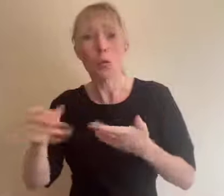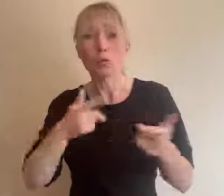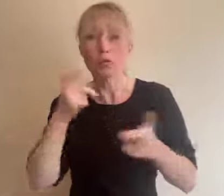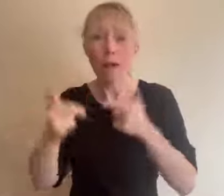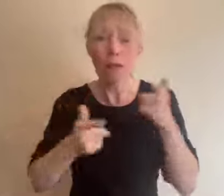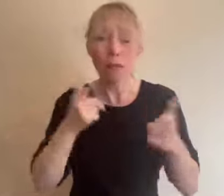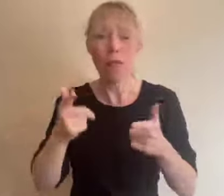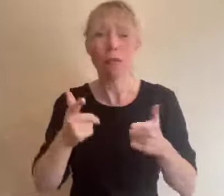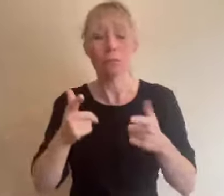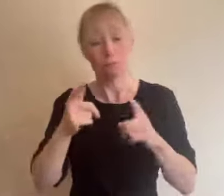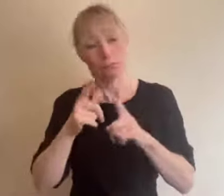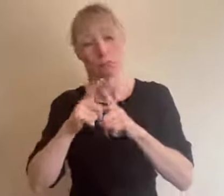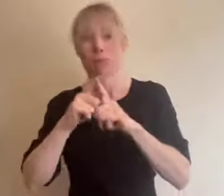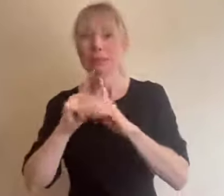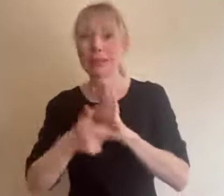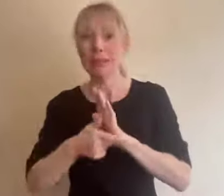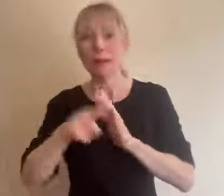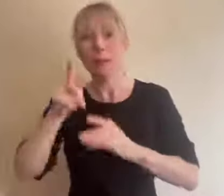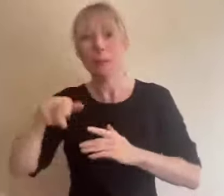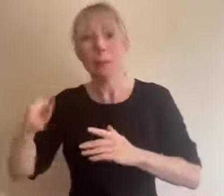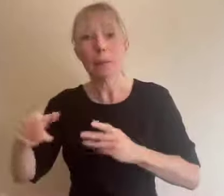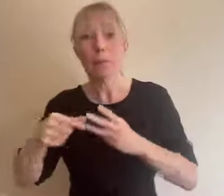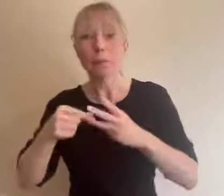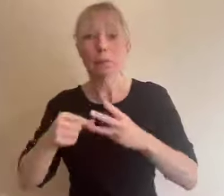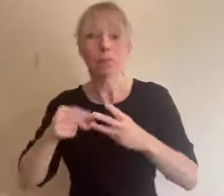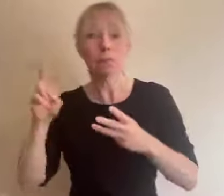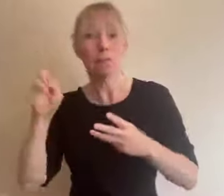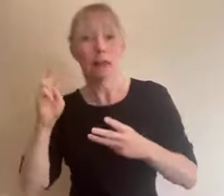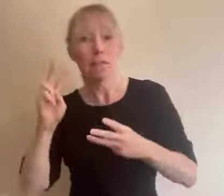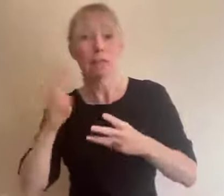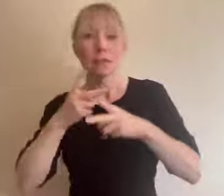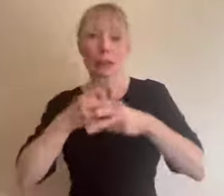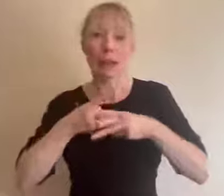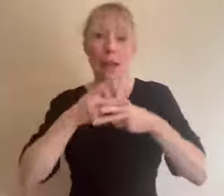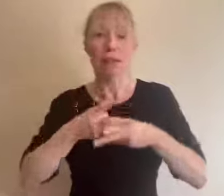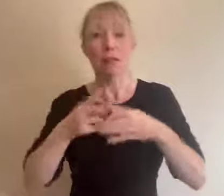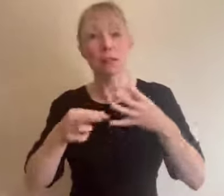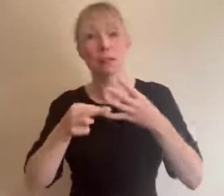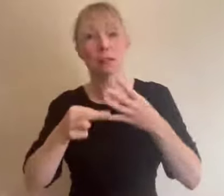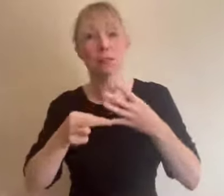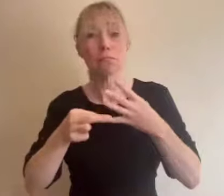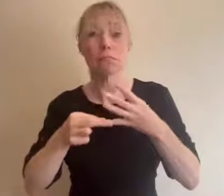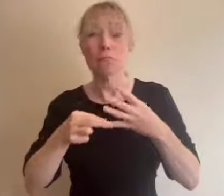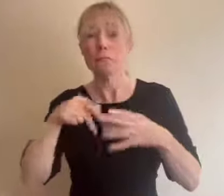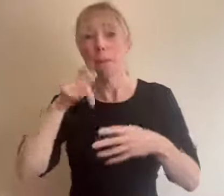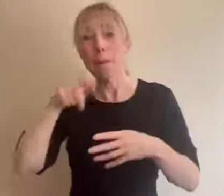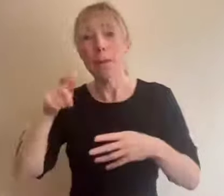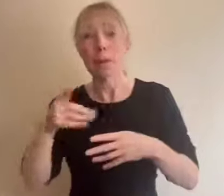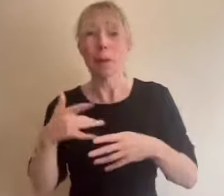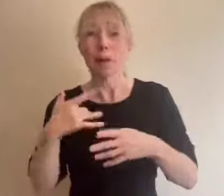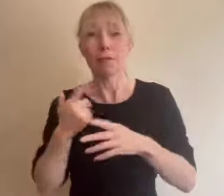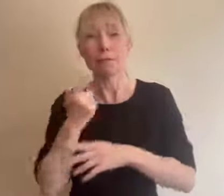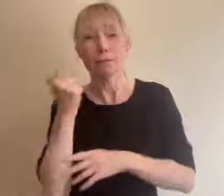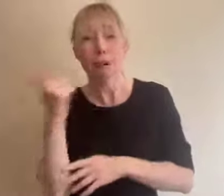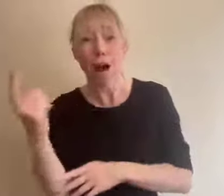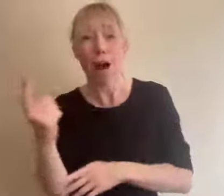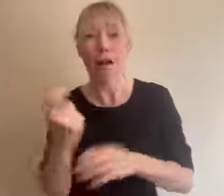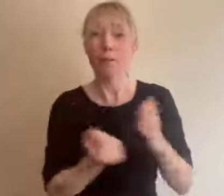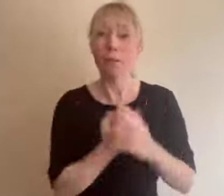people parents and carers and people who live a long distance from the event this is not a